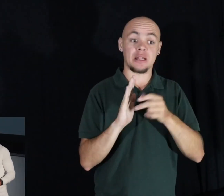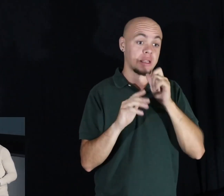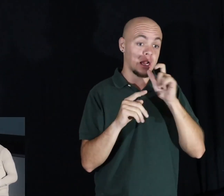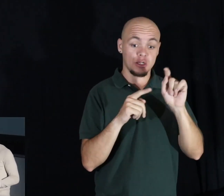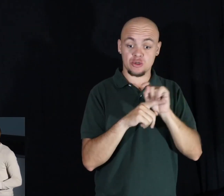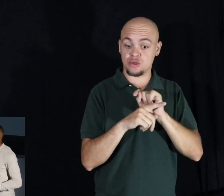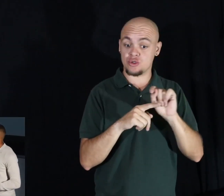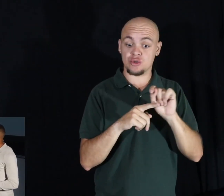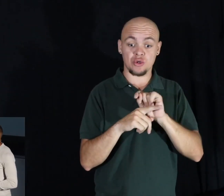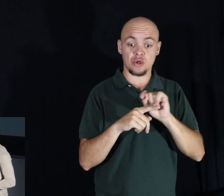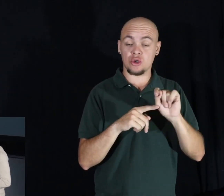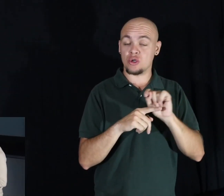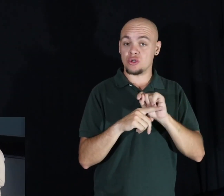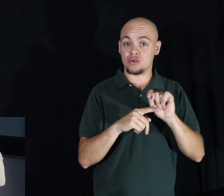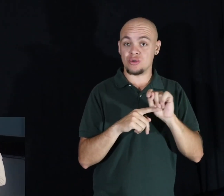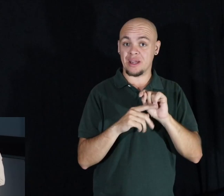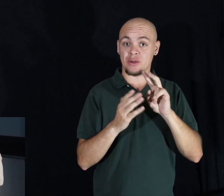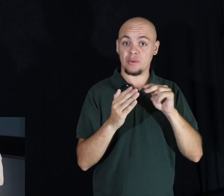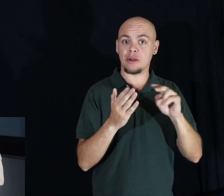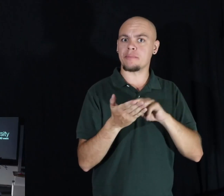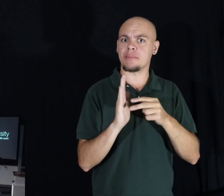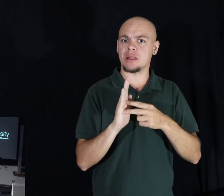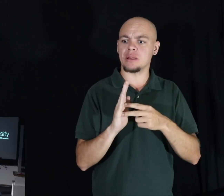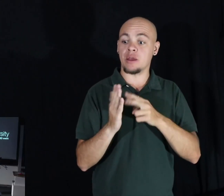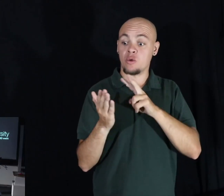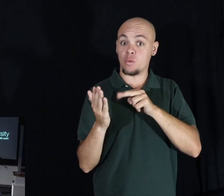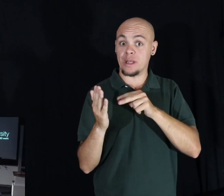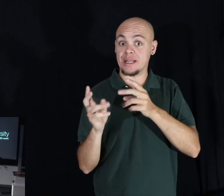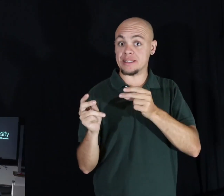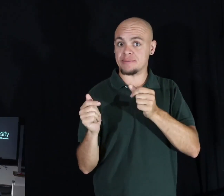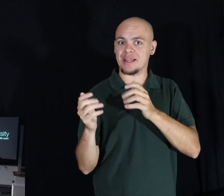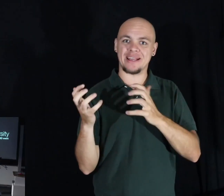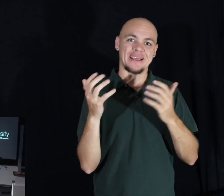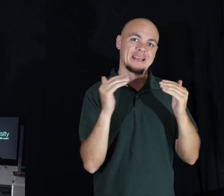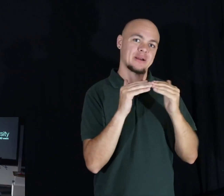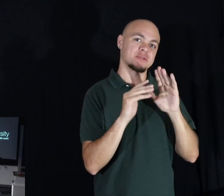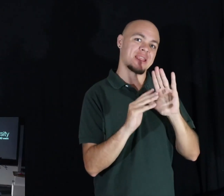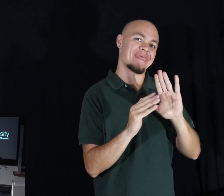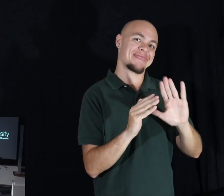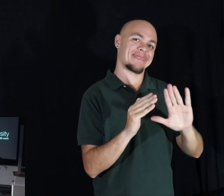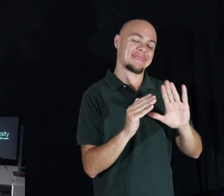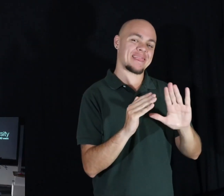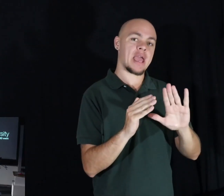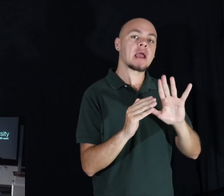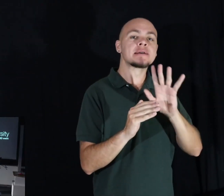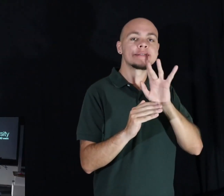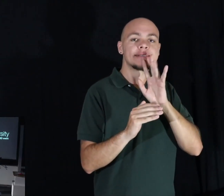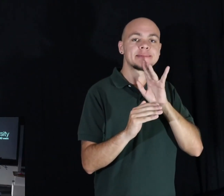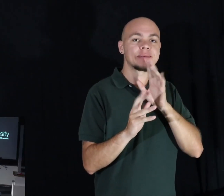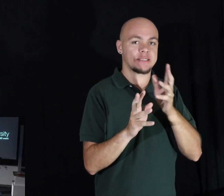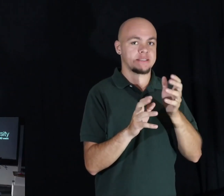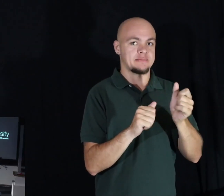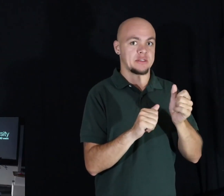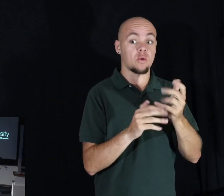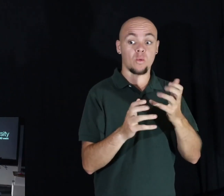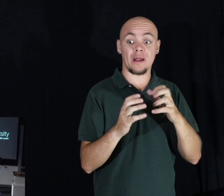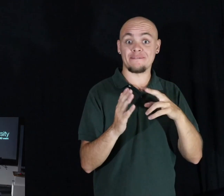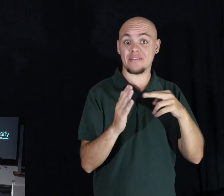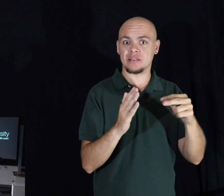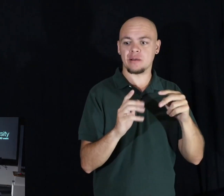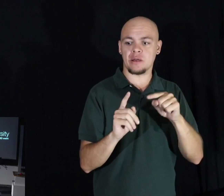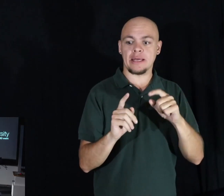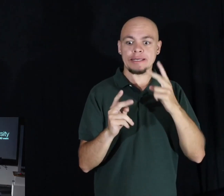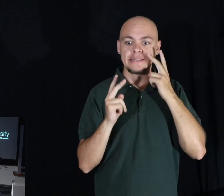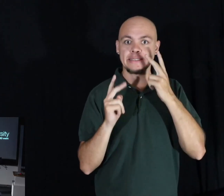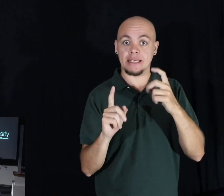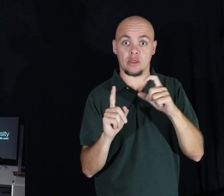read as fast as they can talk. So if we want to read faster, we must start to see the words as opposed